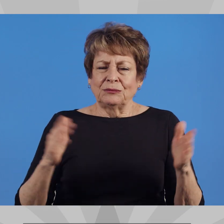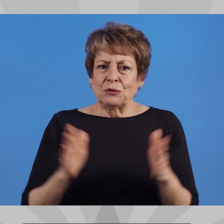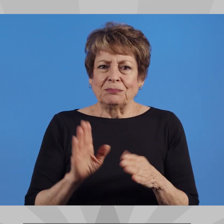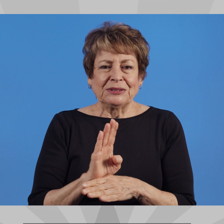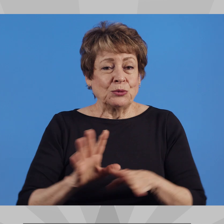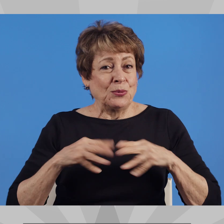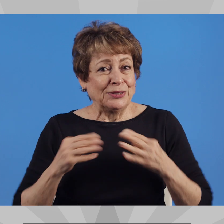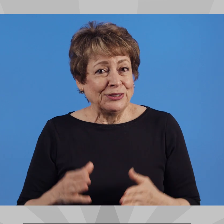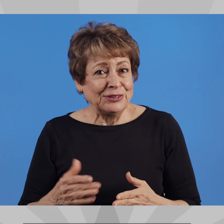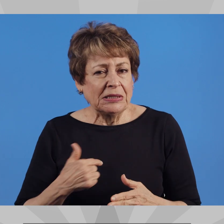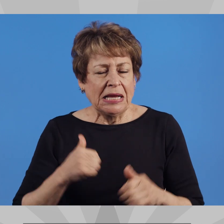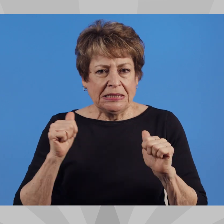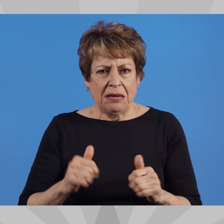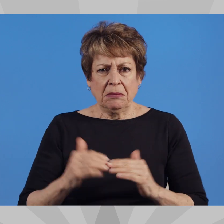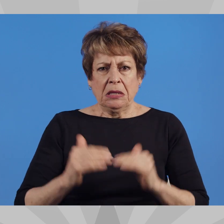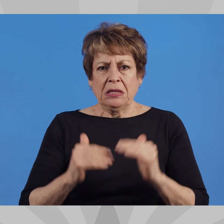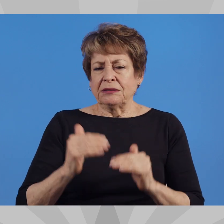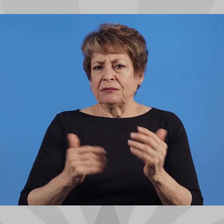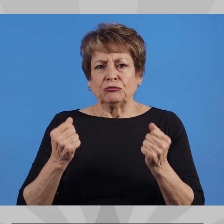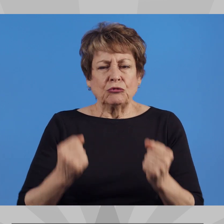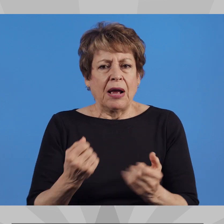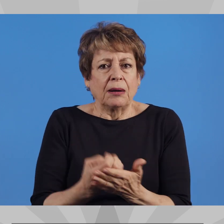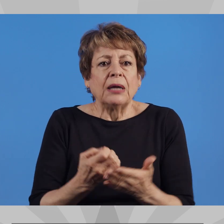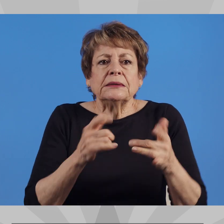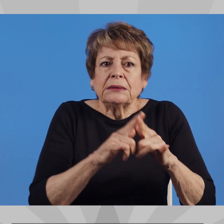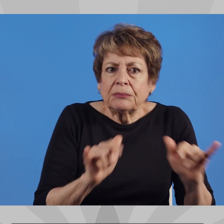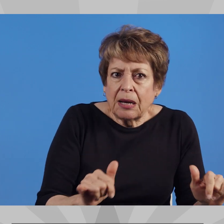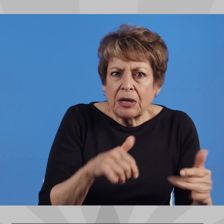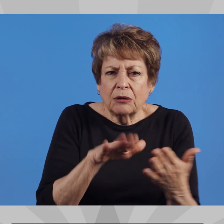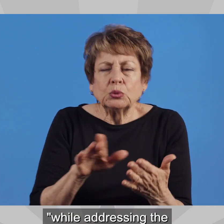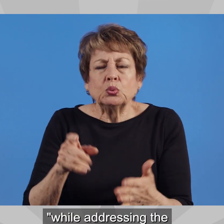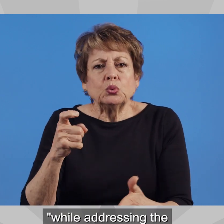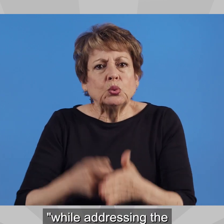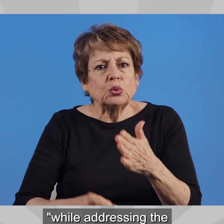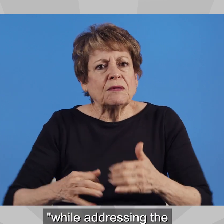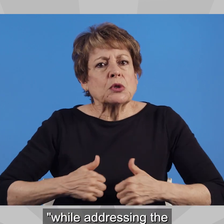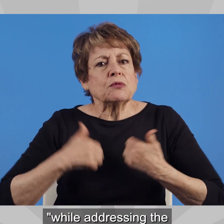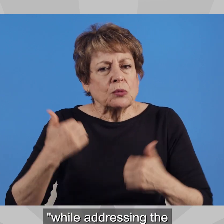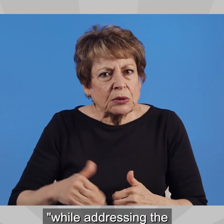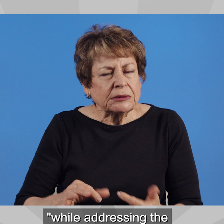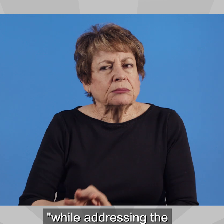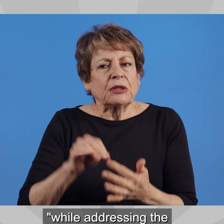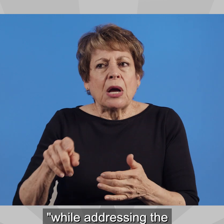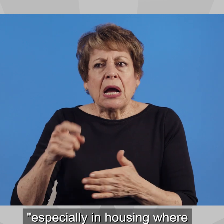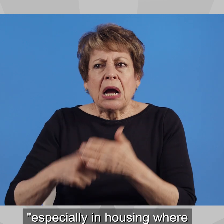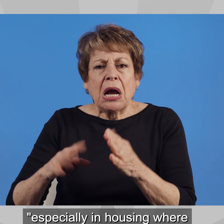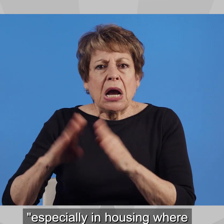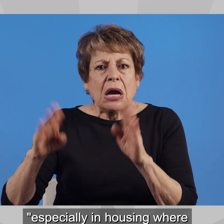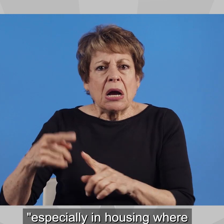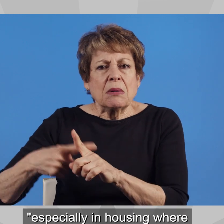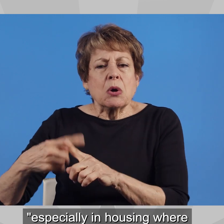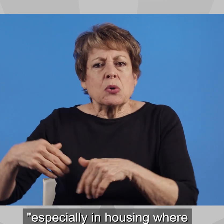I am a small business owner. We can build a strong economy while addressing the high costs of living,